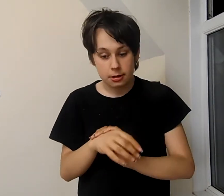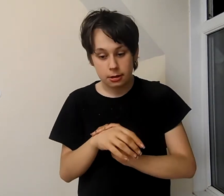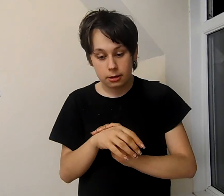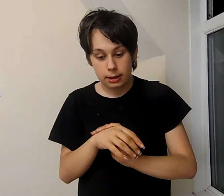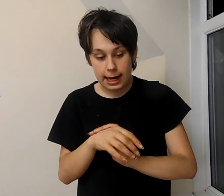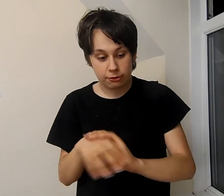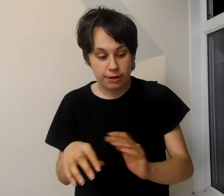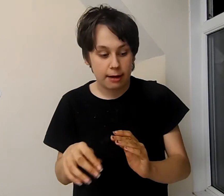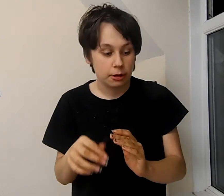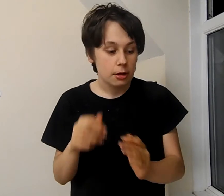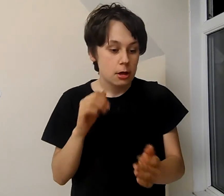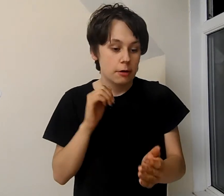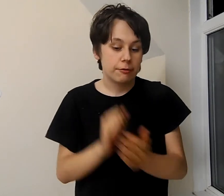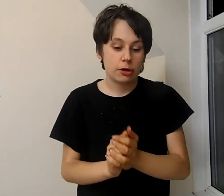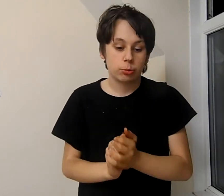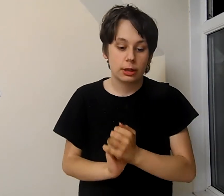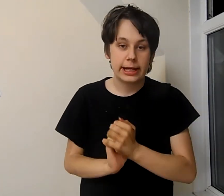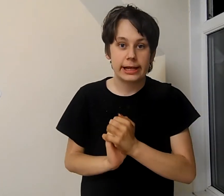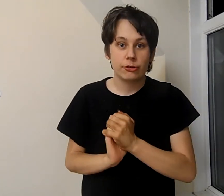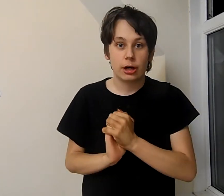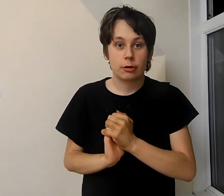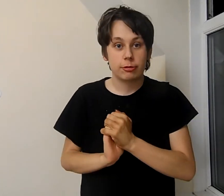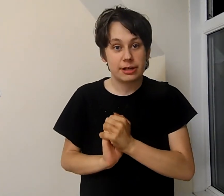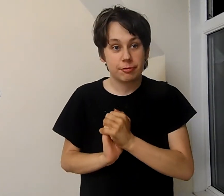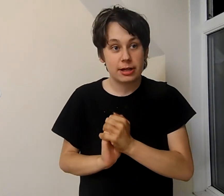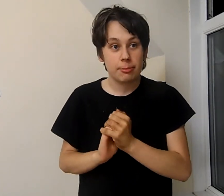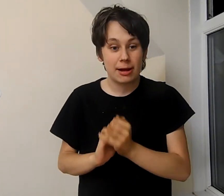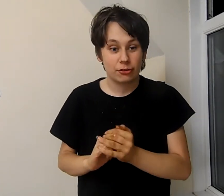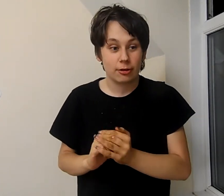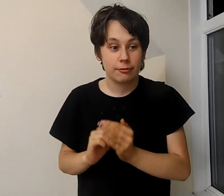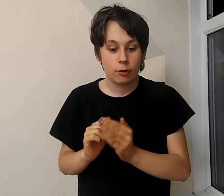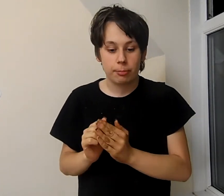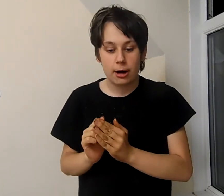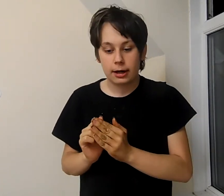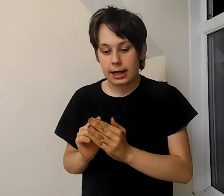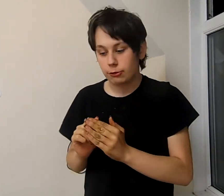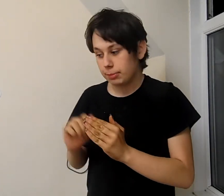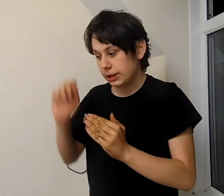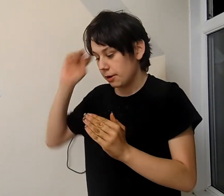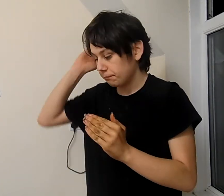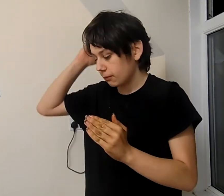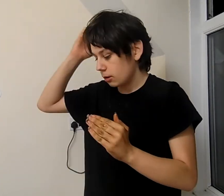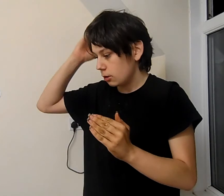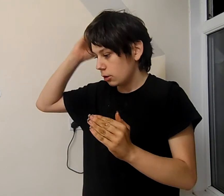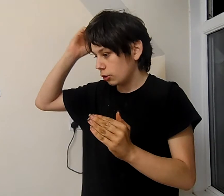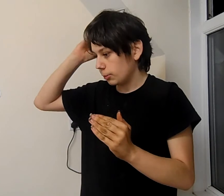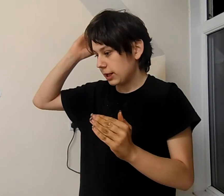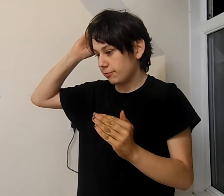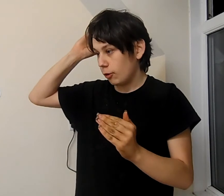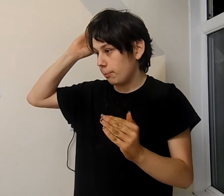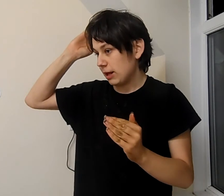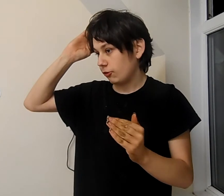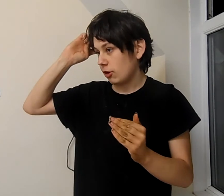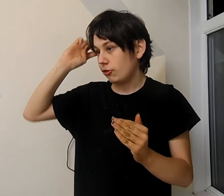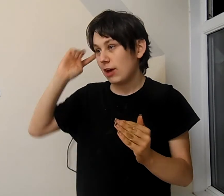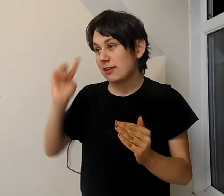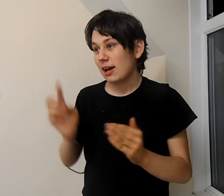hands down first one is creek freak massacre at four park has been nominated for best set